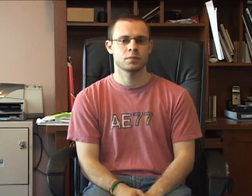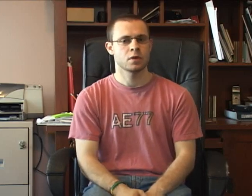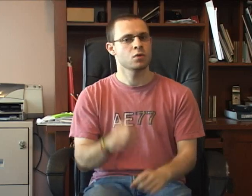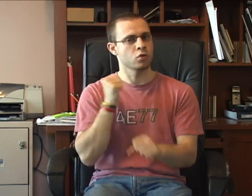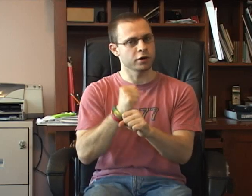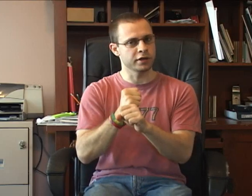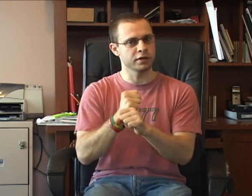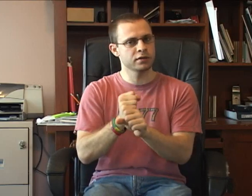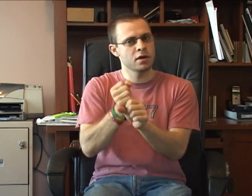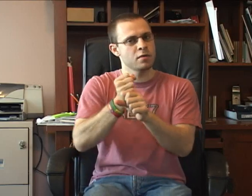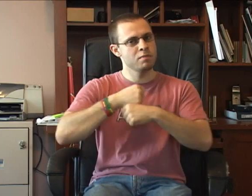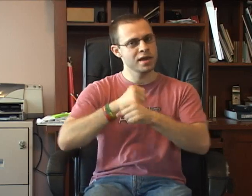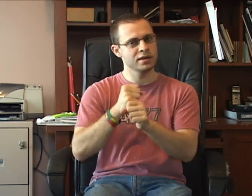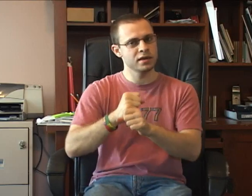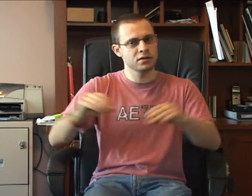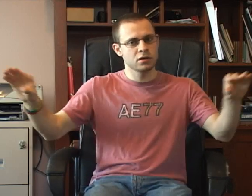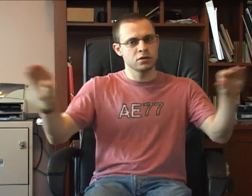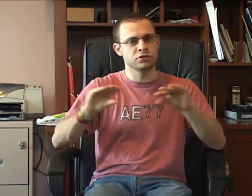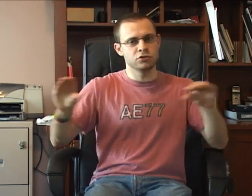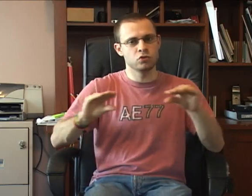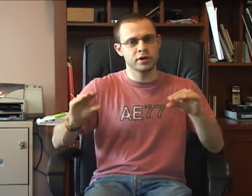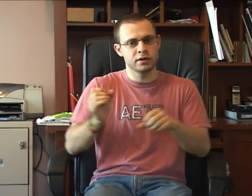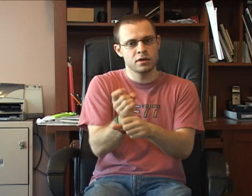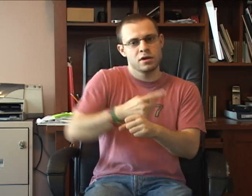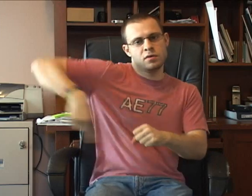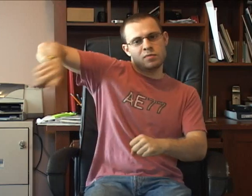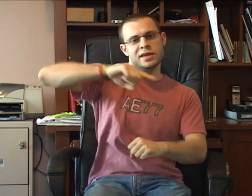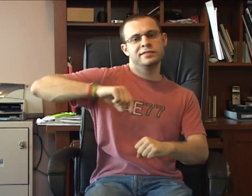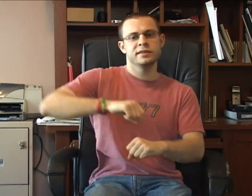Work it, make it, just do it, makes us